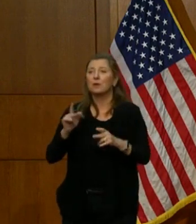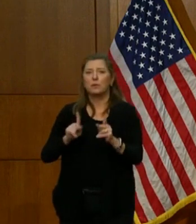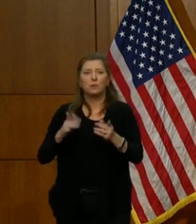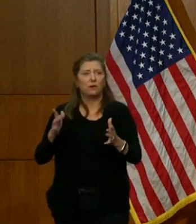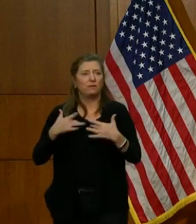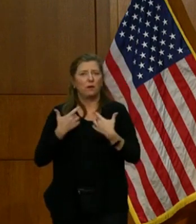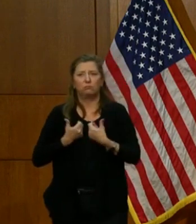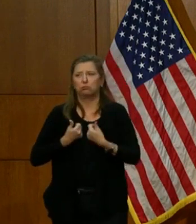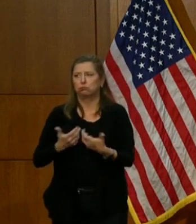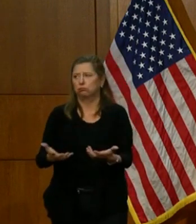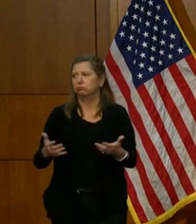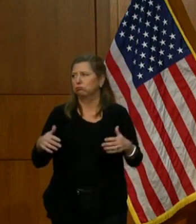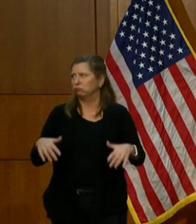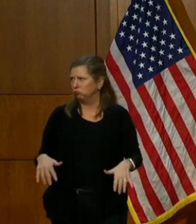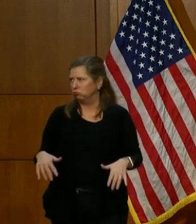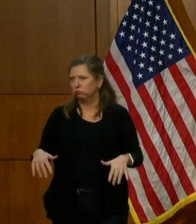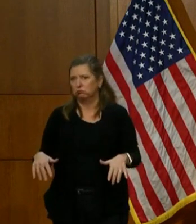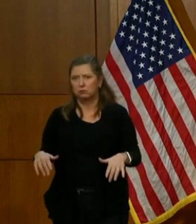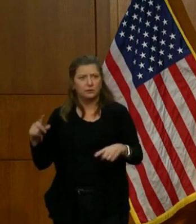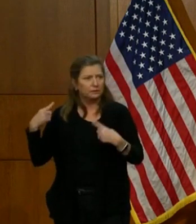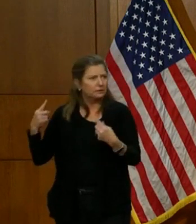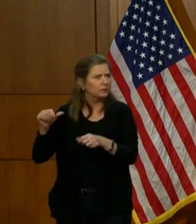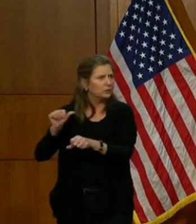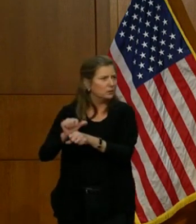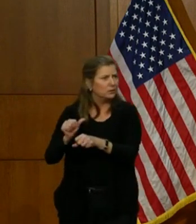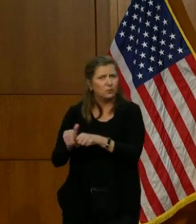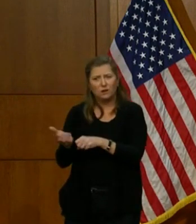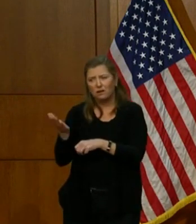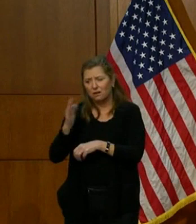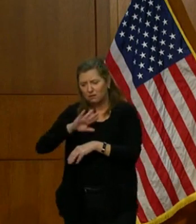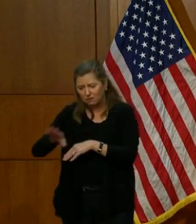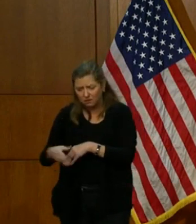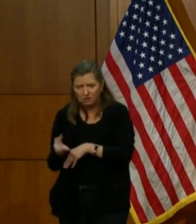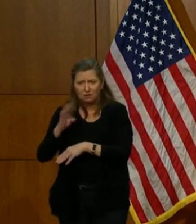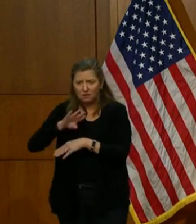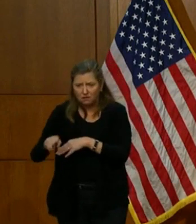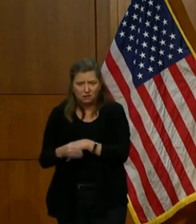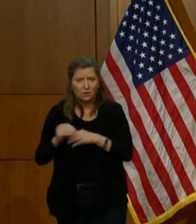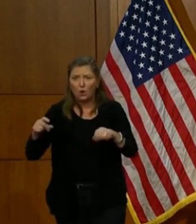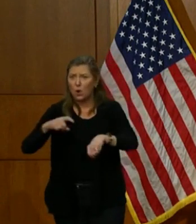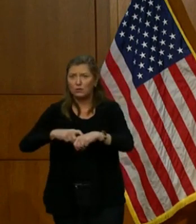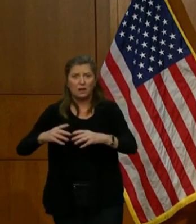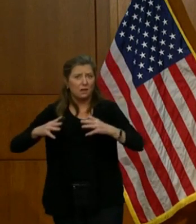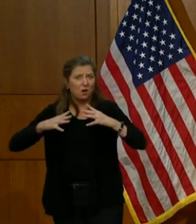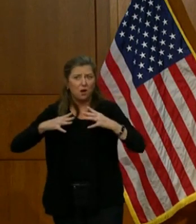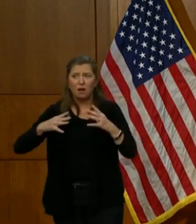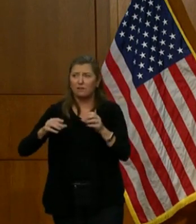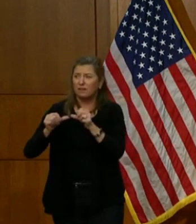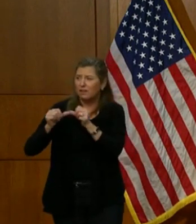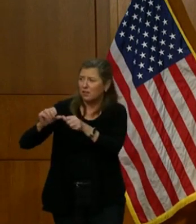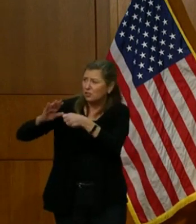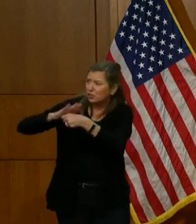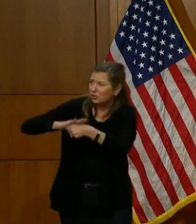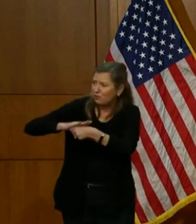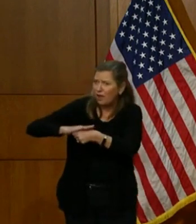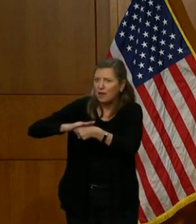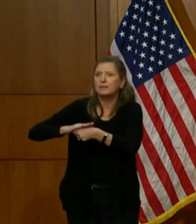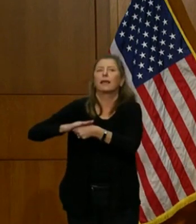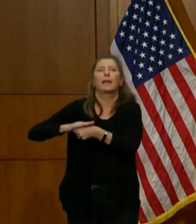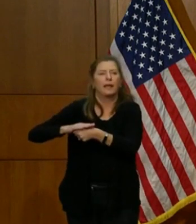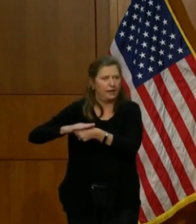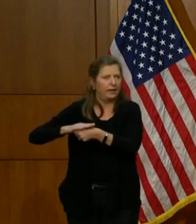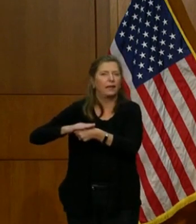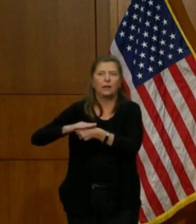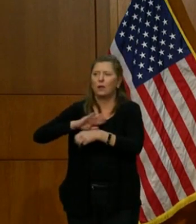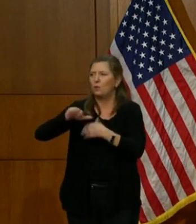exhausted. Months of work around the clock with no time off and endless stress has left everyone spent